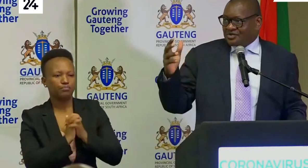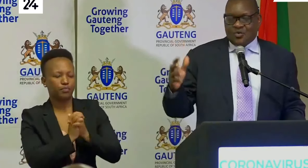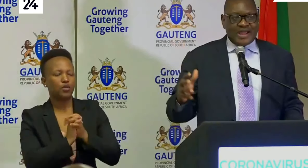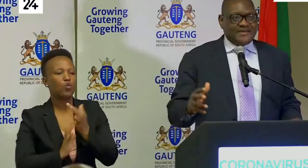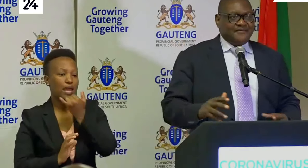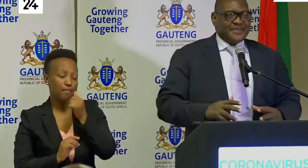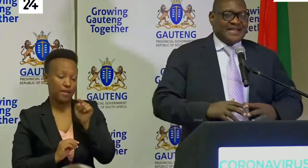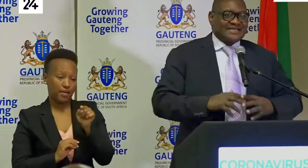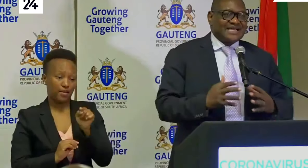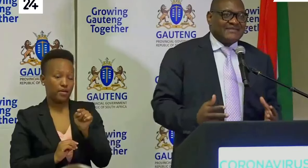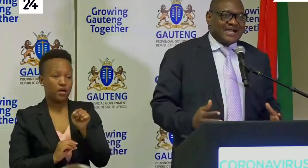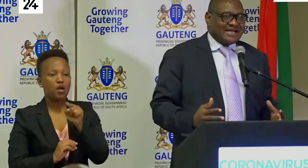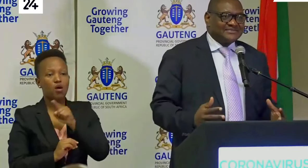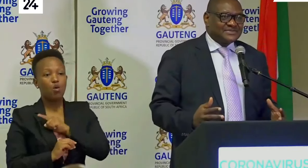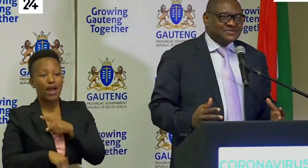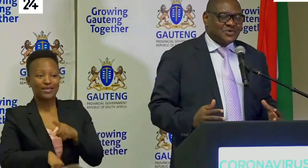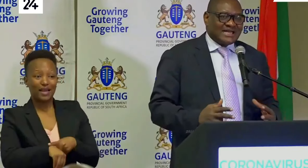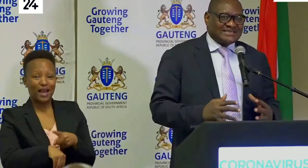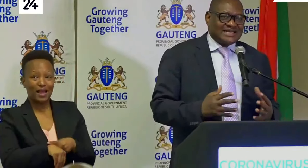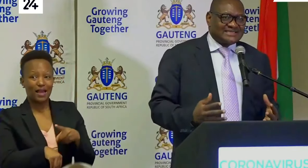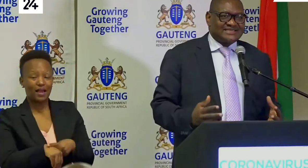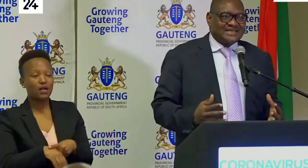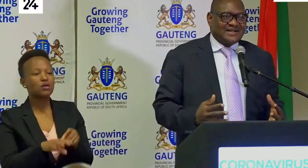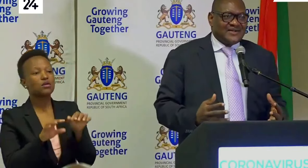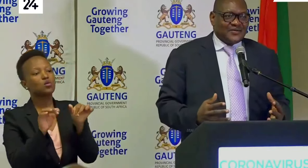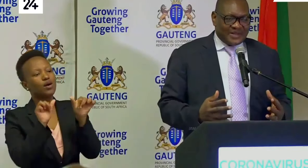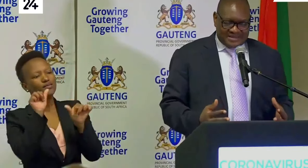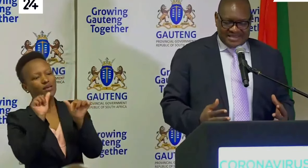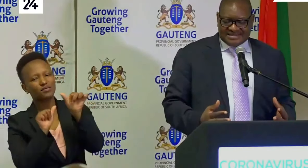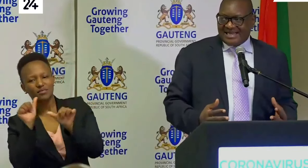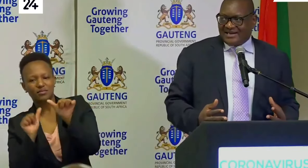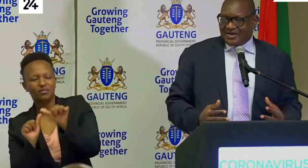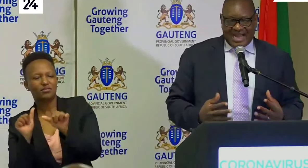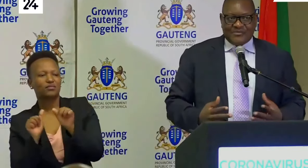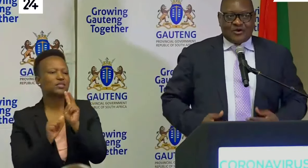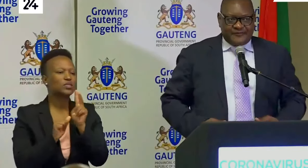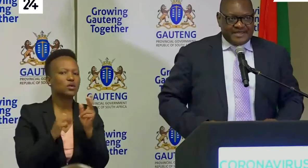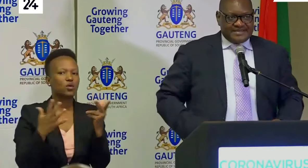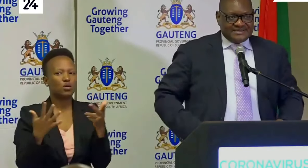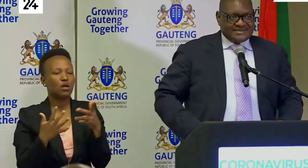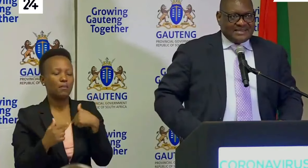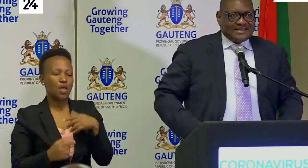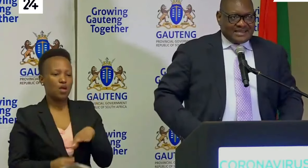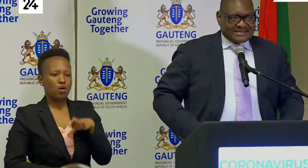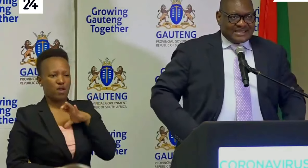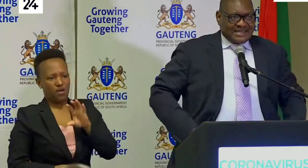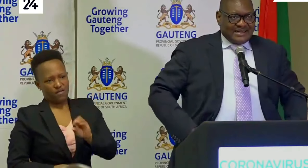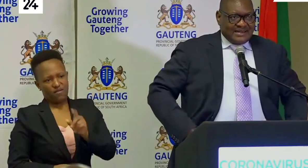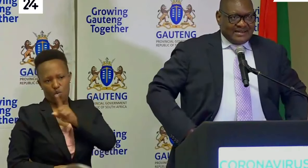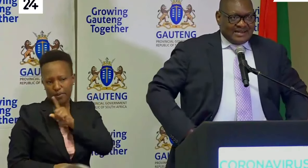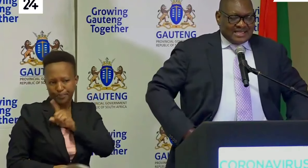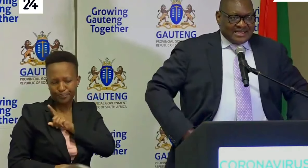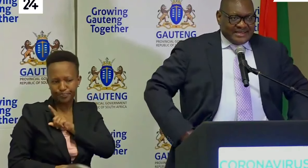so when that time comes to assess where things are I'm confident that